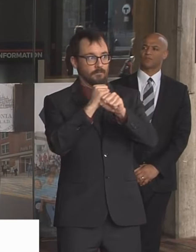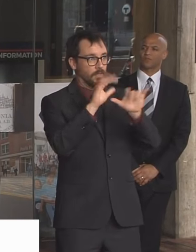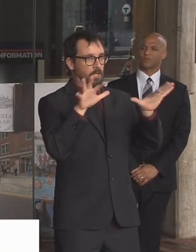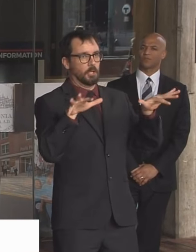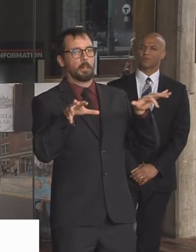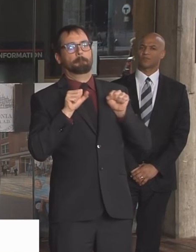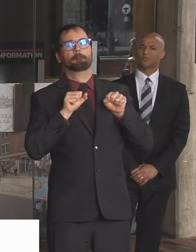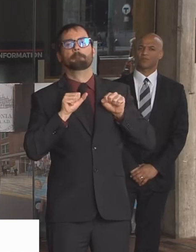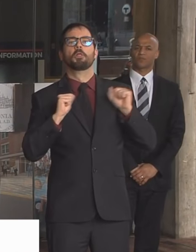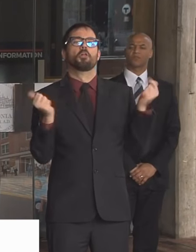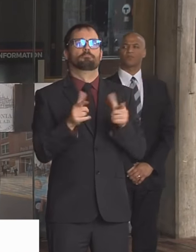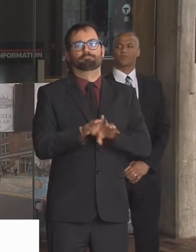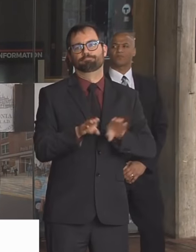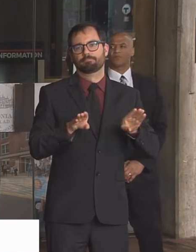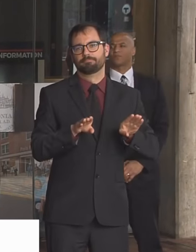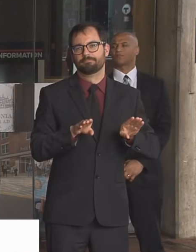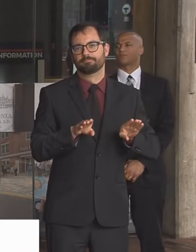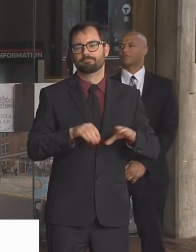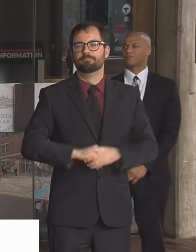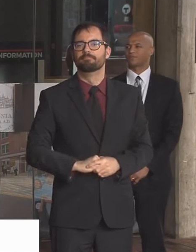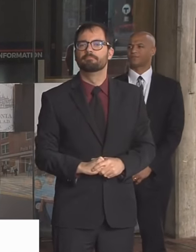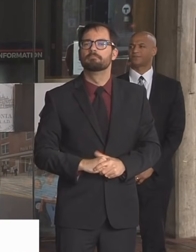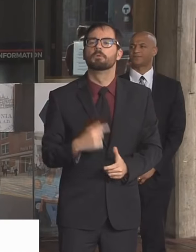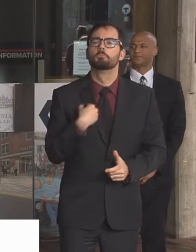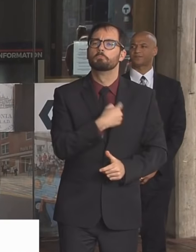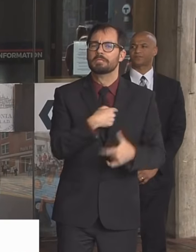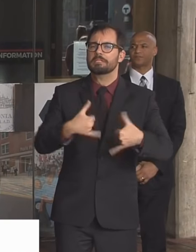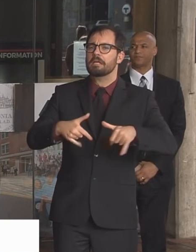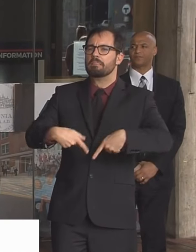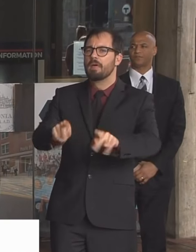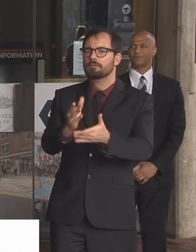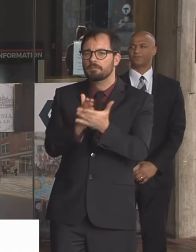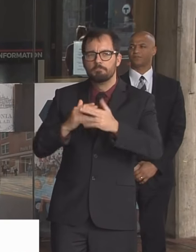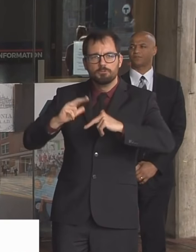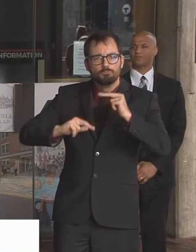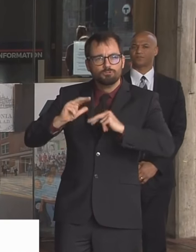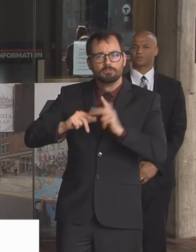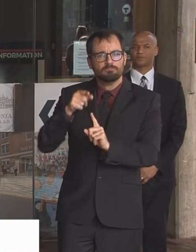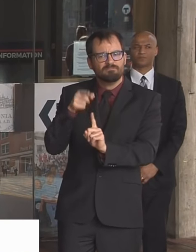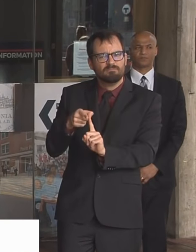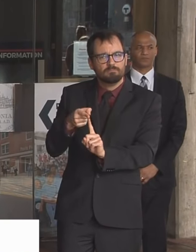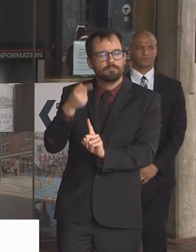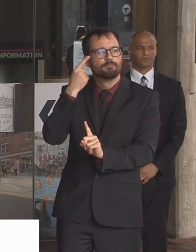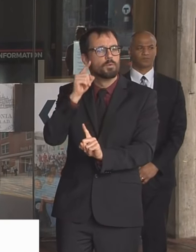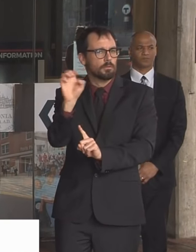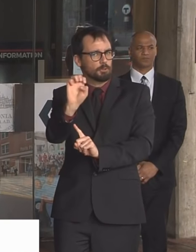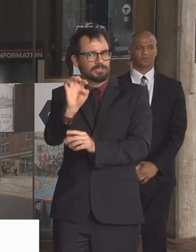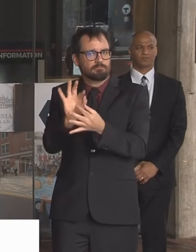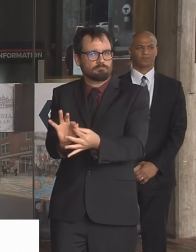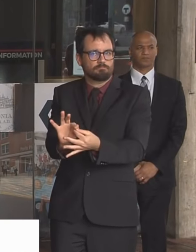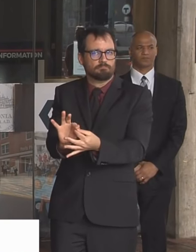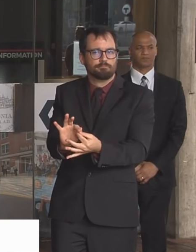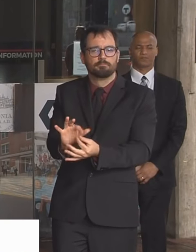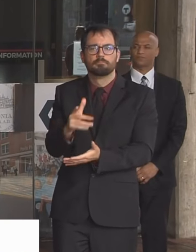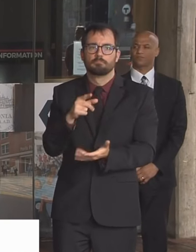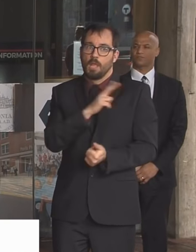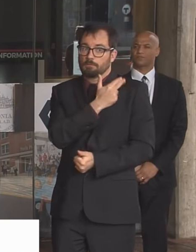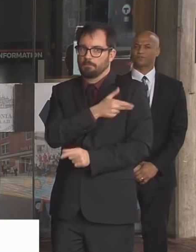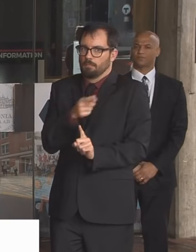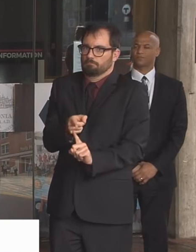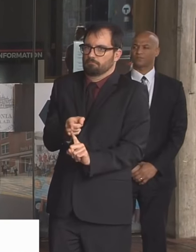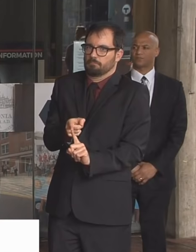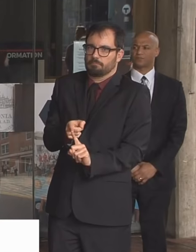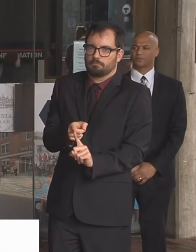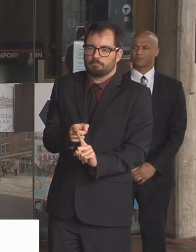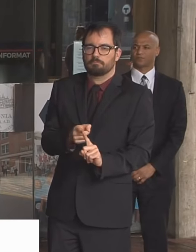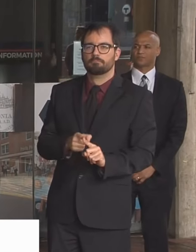construction which means any construction going on in hospitals right now that they're trying to make sure that hospital rooms being renovated we're going to allow that